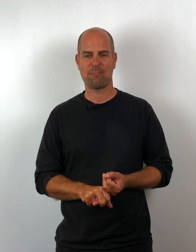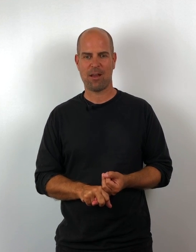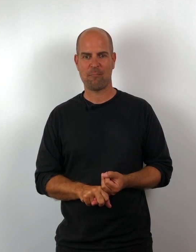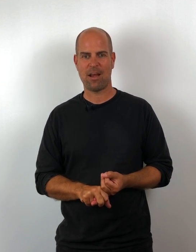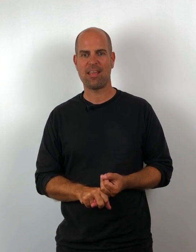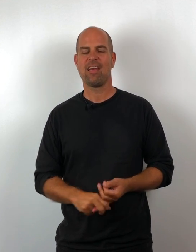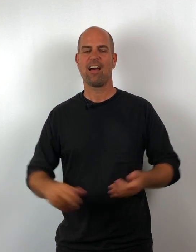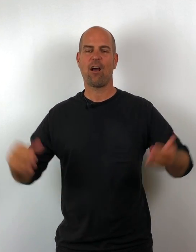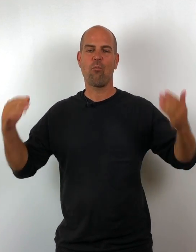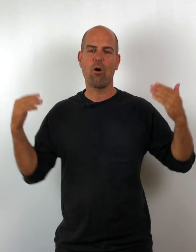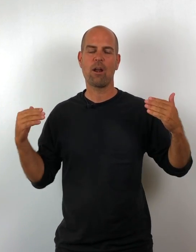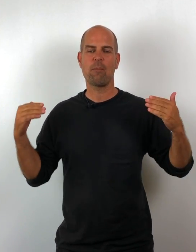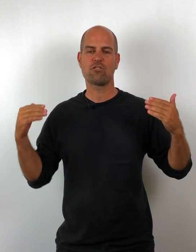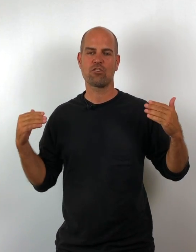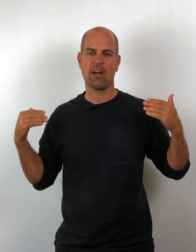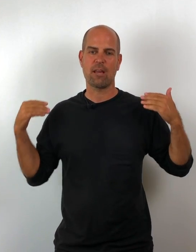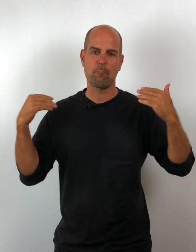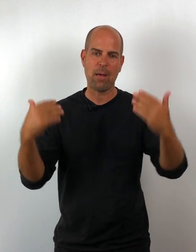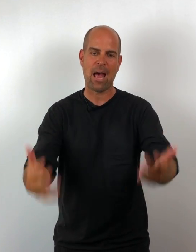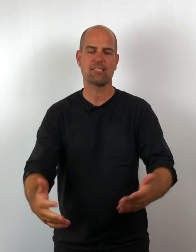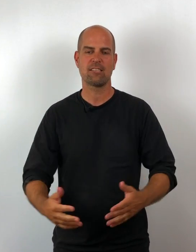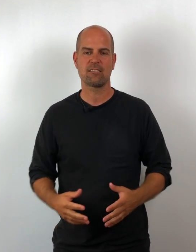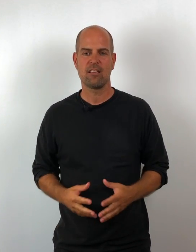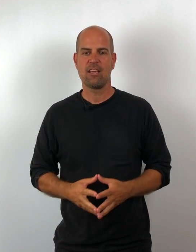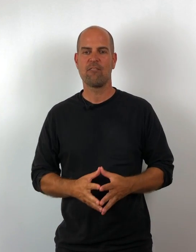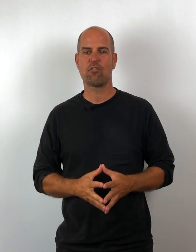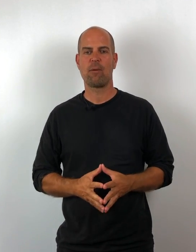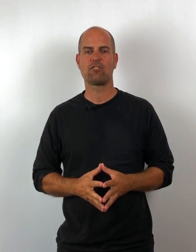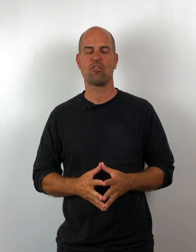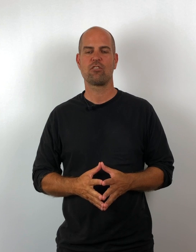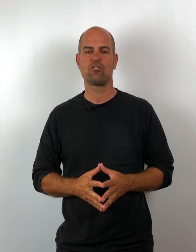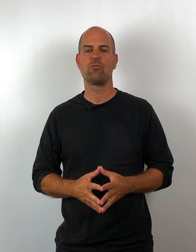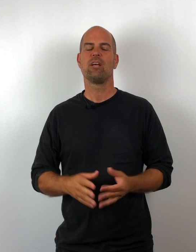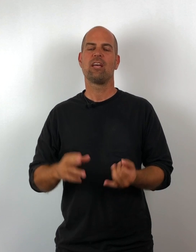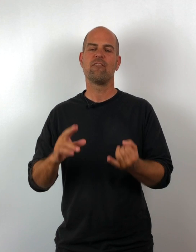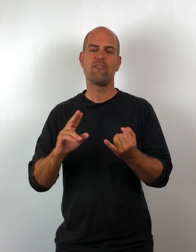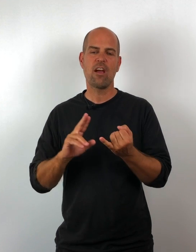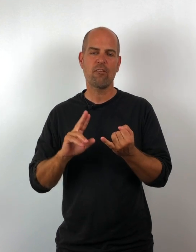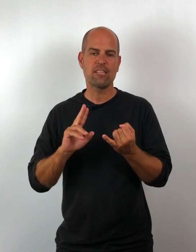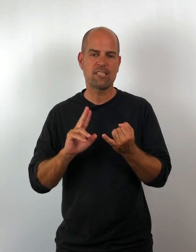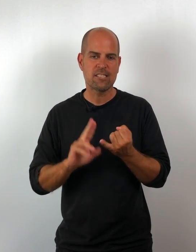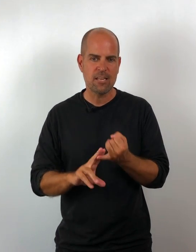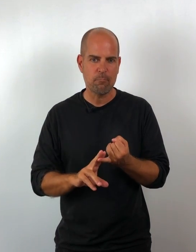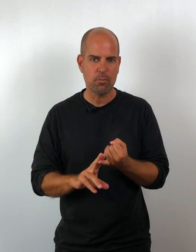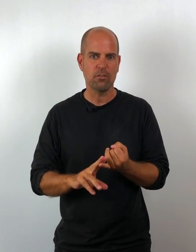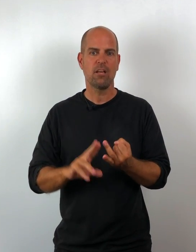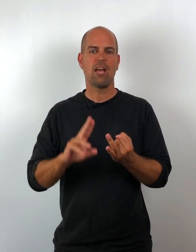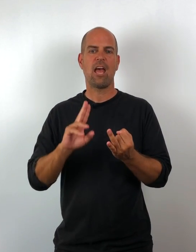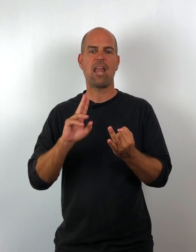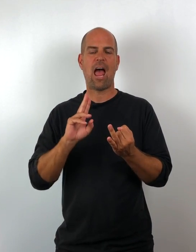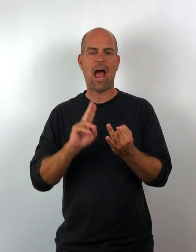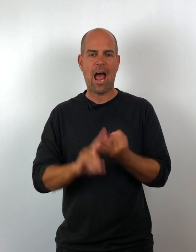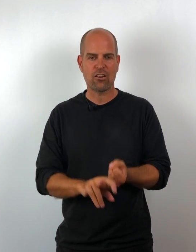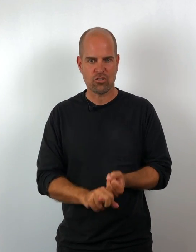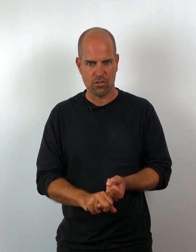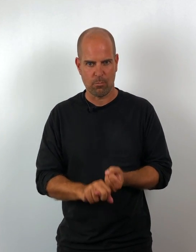amount of money and I want to make sure I can pass this information on to you in very simple and actionable